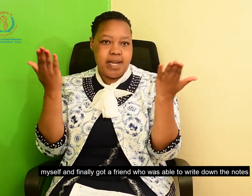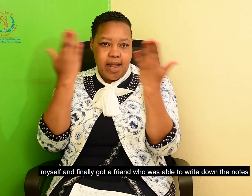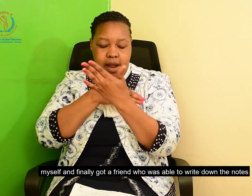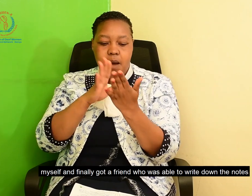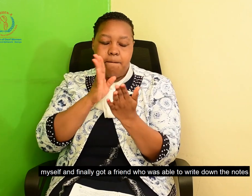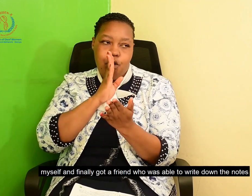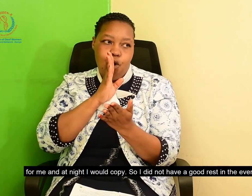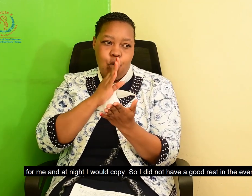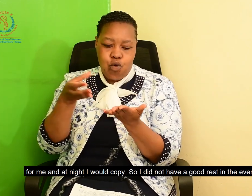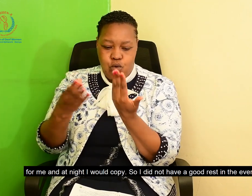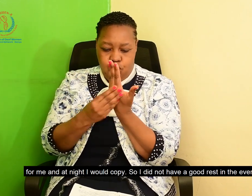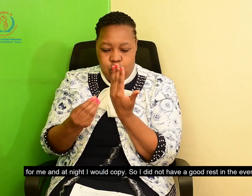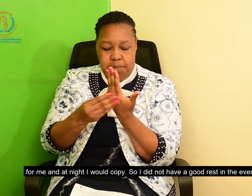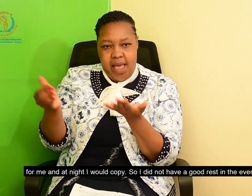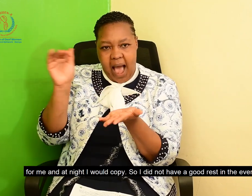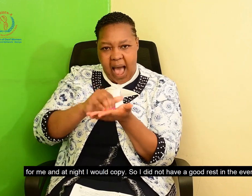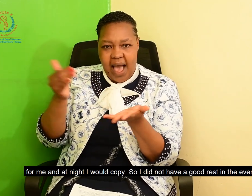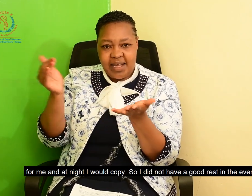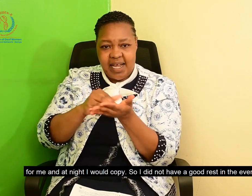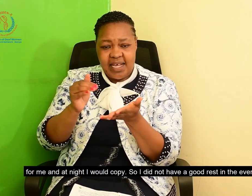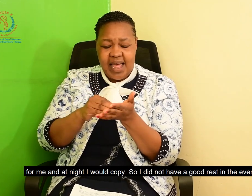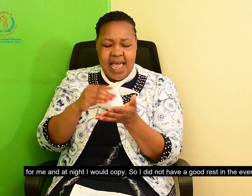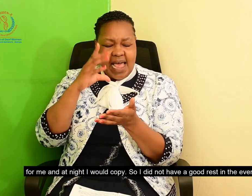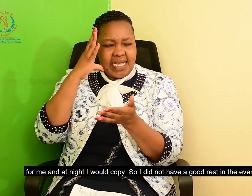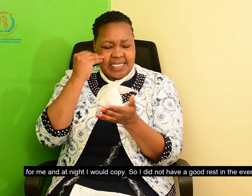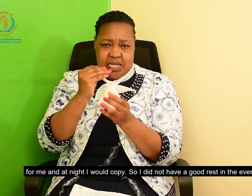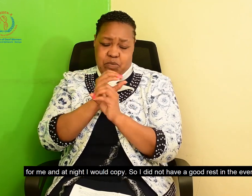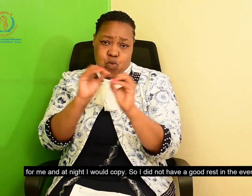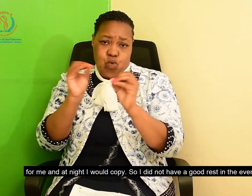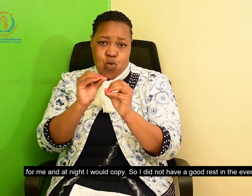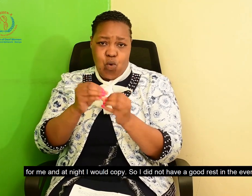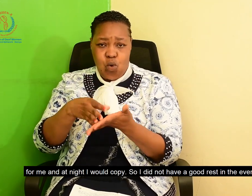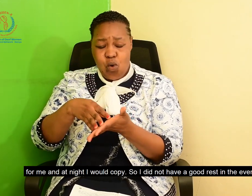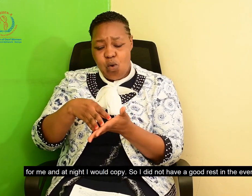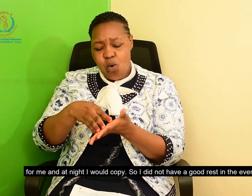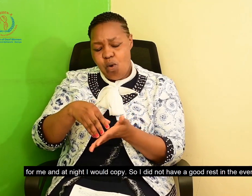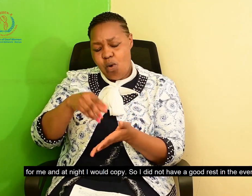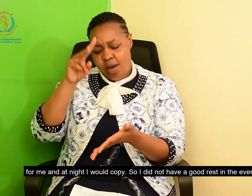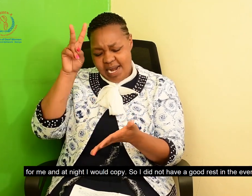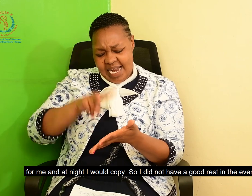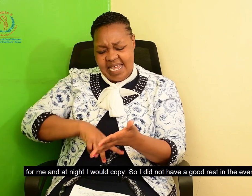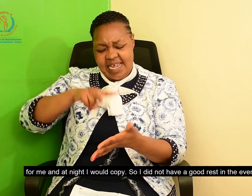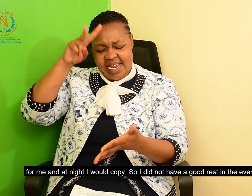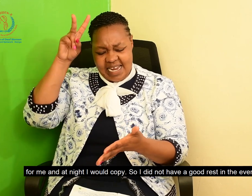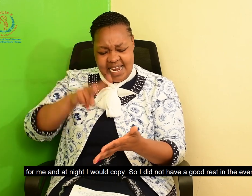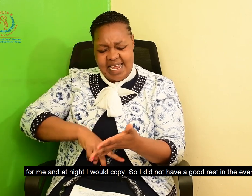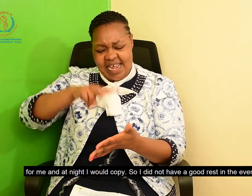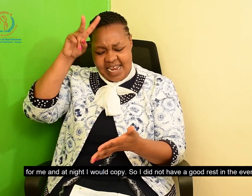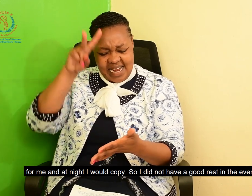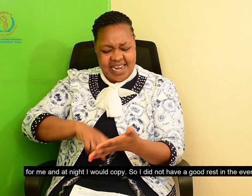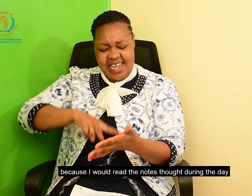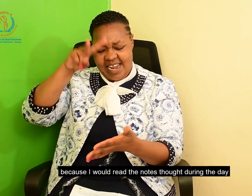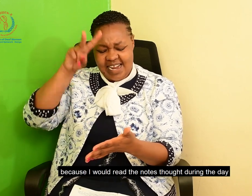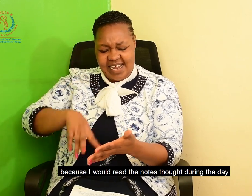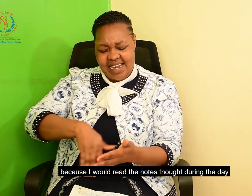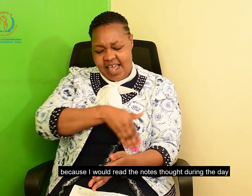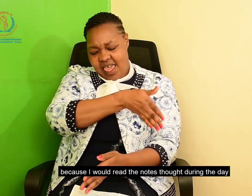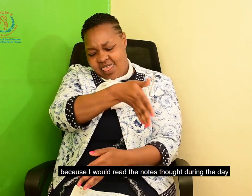the notes for me. And at night, I would copy the notes again. And so, I didn't even have a good rest in the evening. I would always read